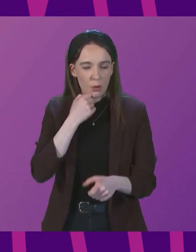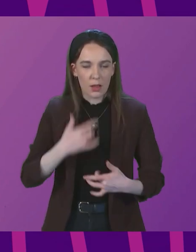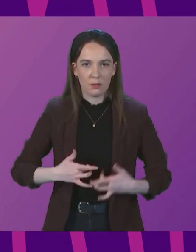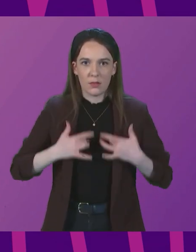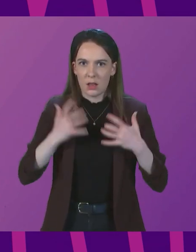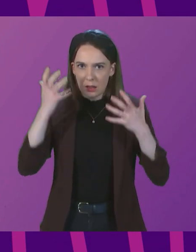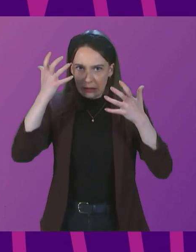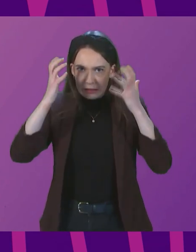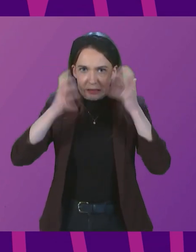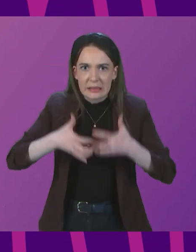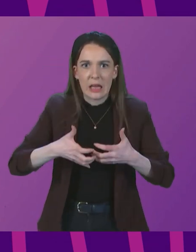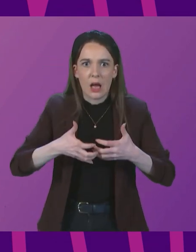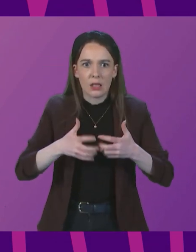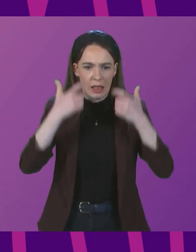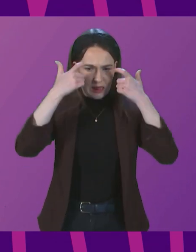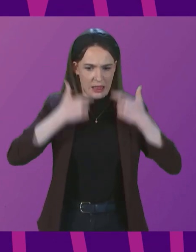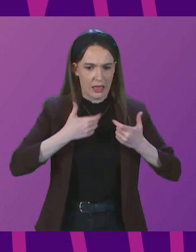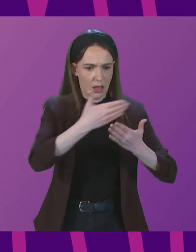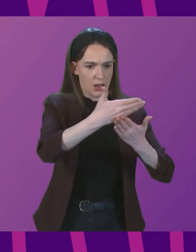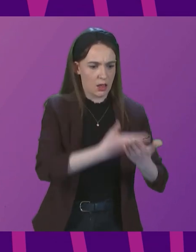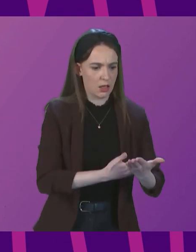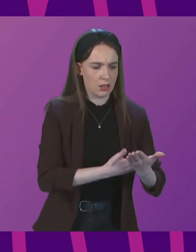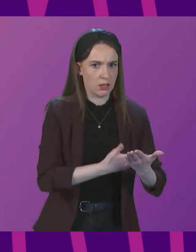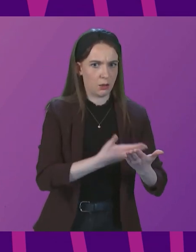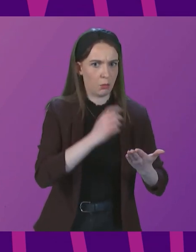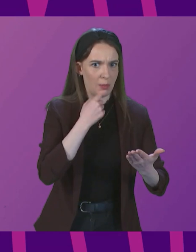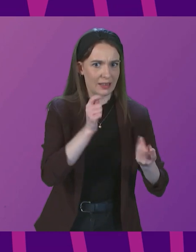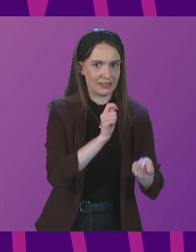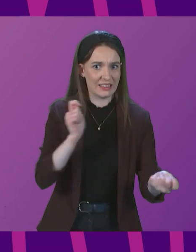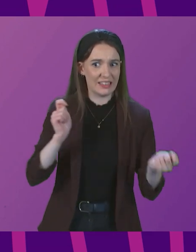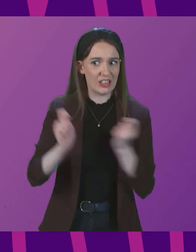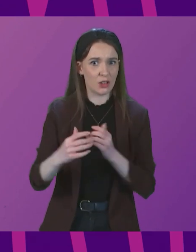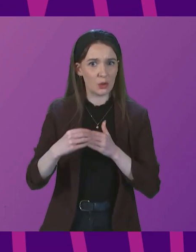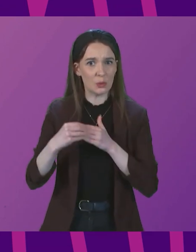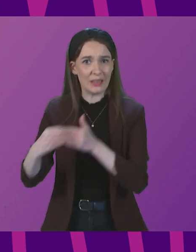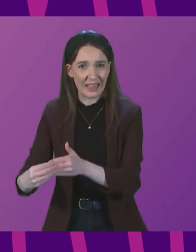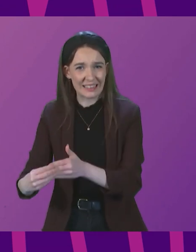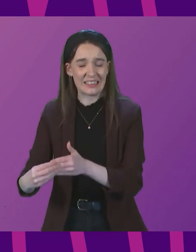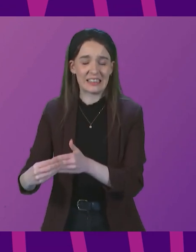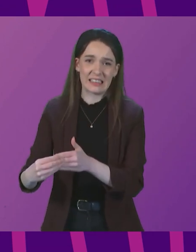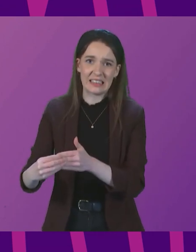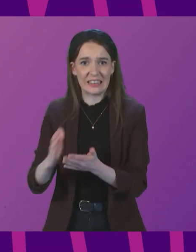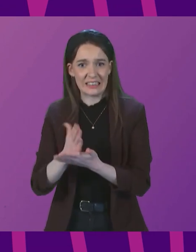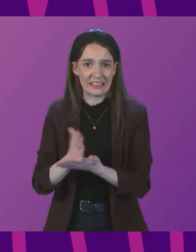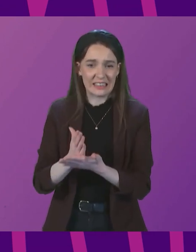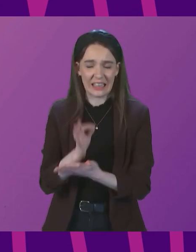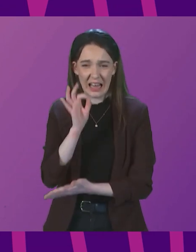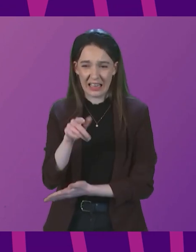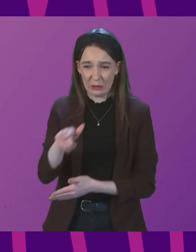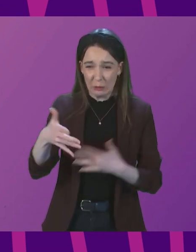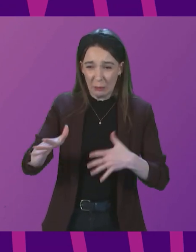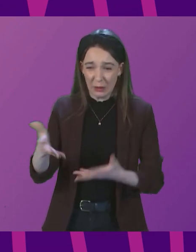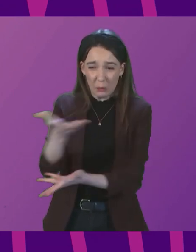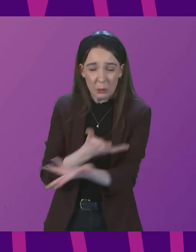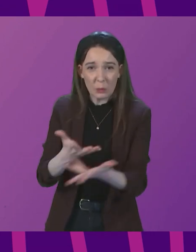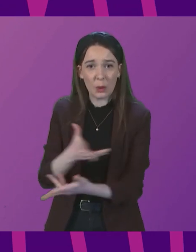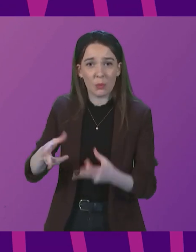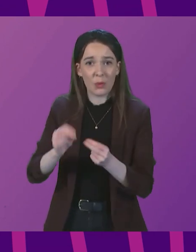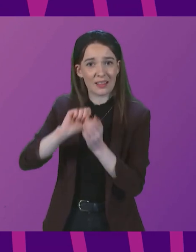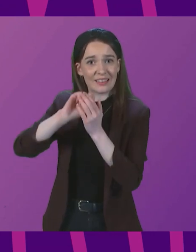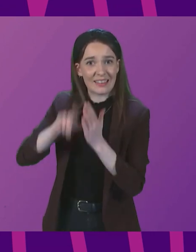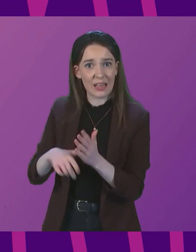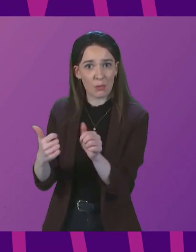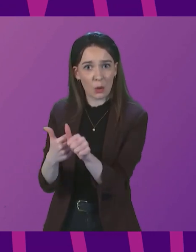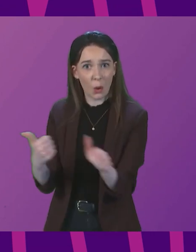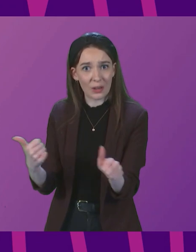the legal requirement into guidance. Has the Scottish Government consulted with disabled people's organisations about the impact this decision will have on